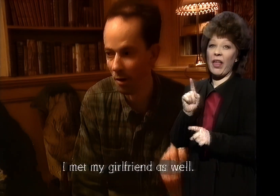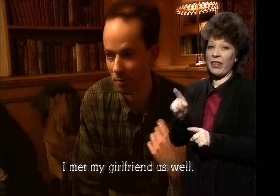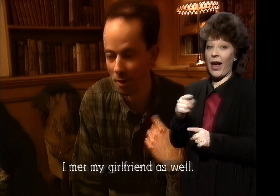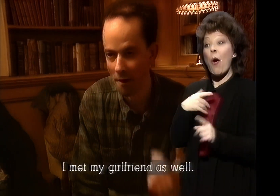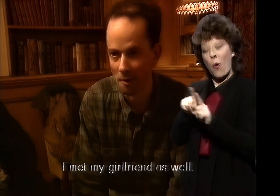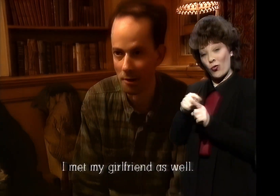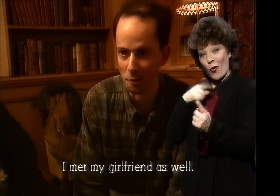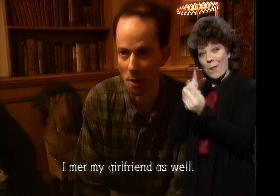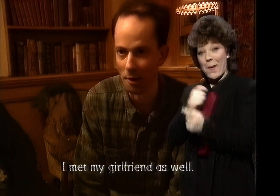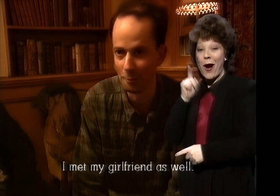girlfriend as well.